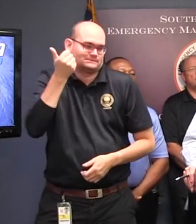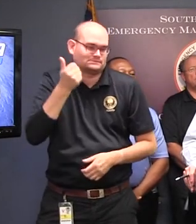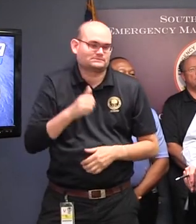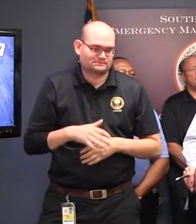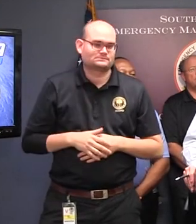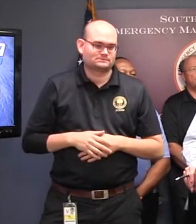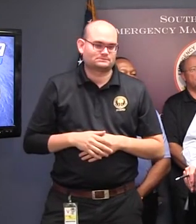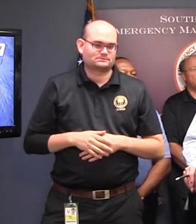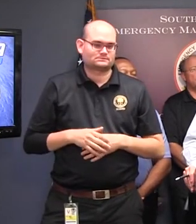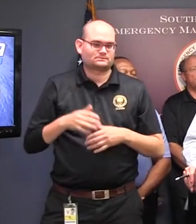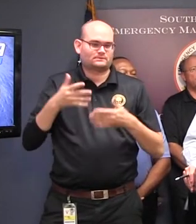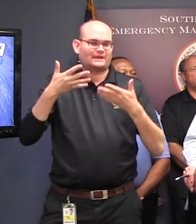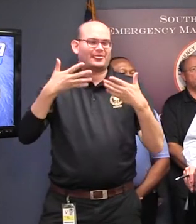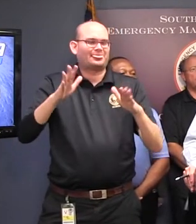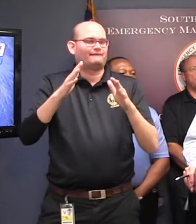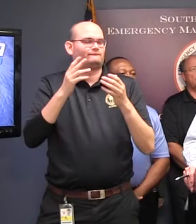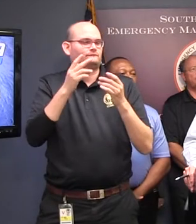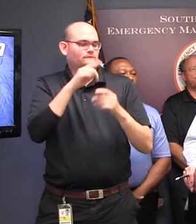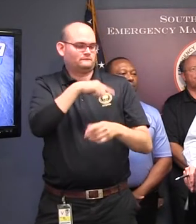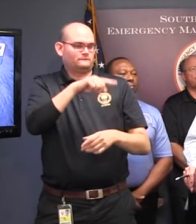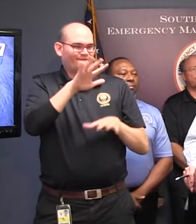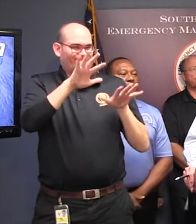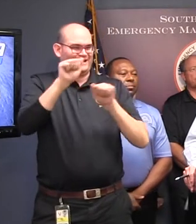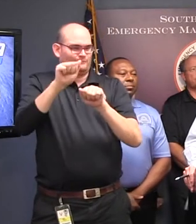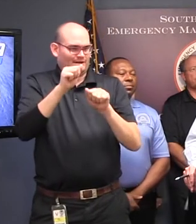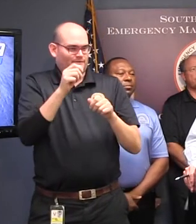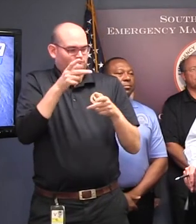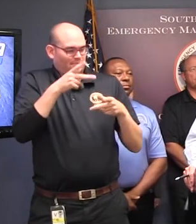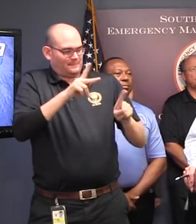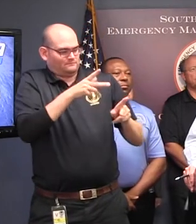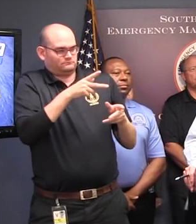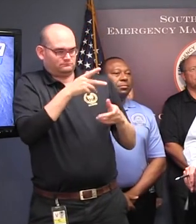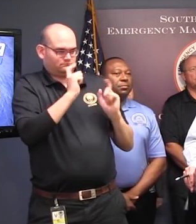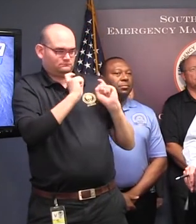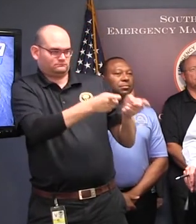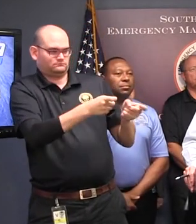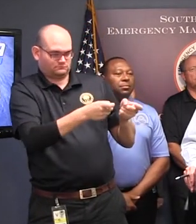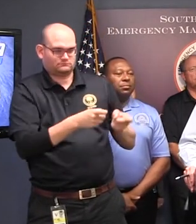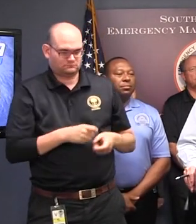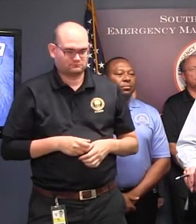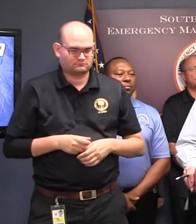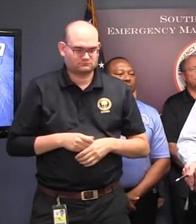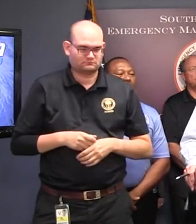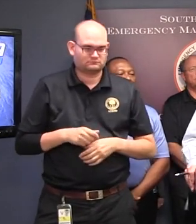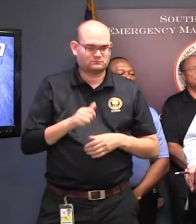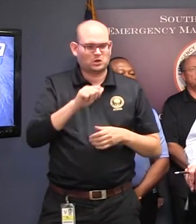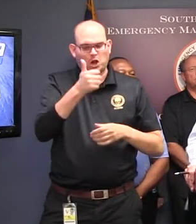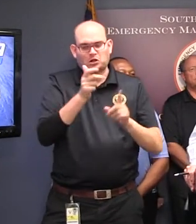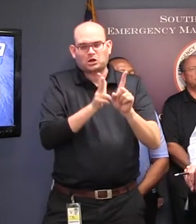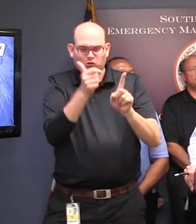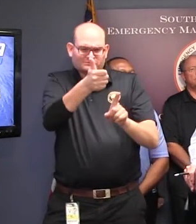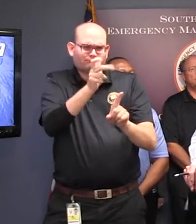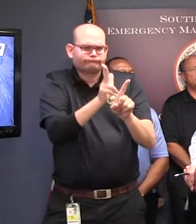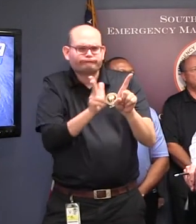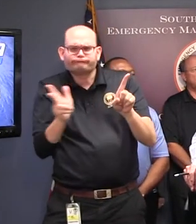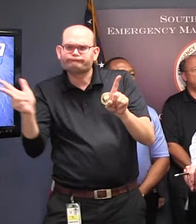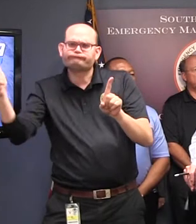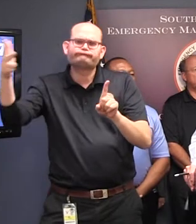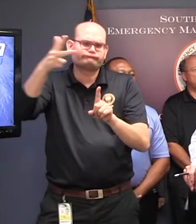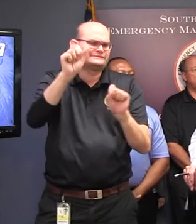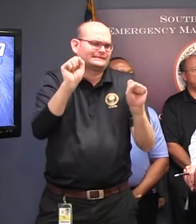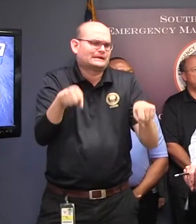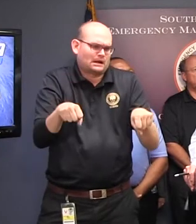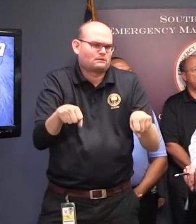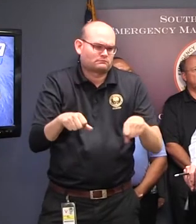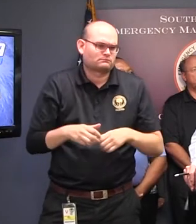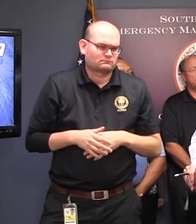visitors would normally take, try to do that. Go another way and let's try to relieve some of that traffic so they can get on through as quickly as possible.